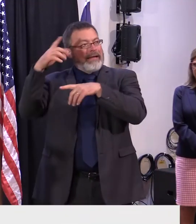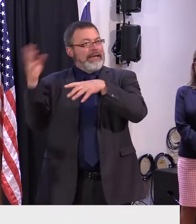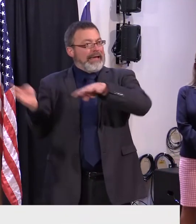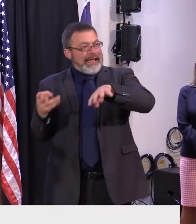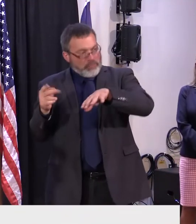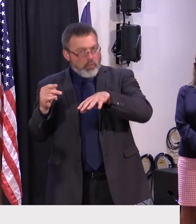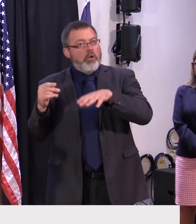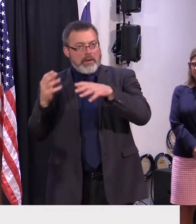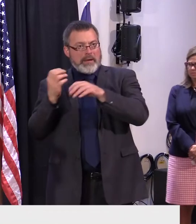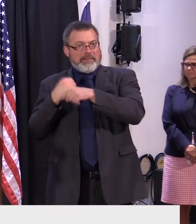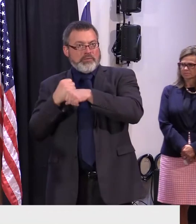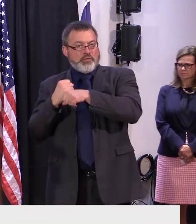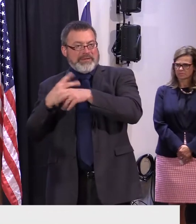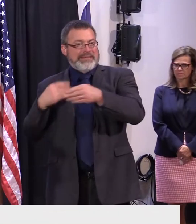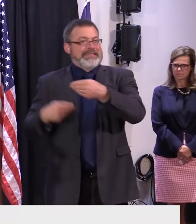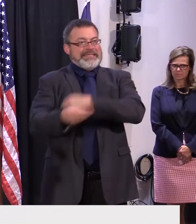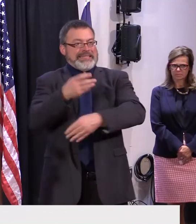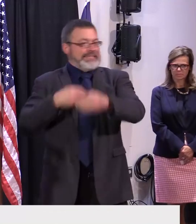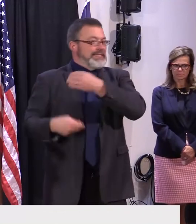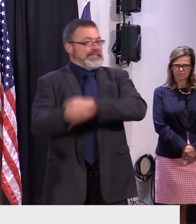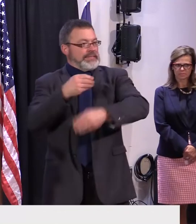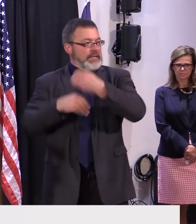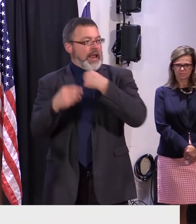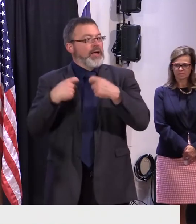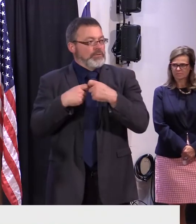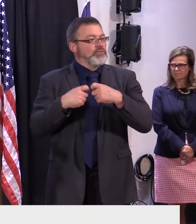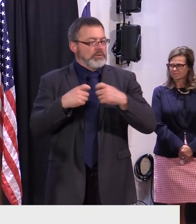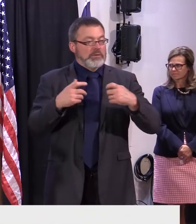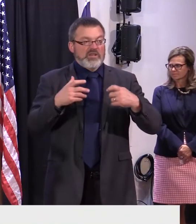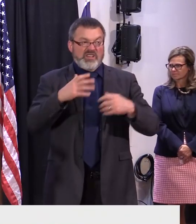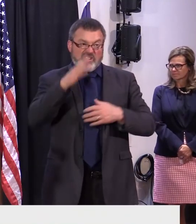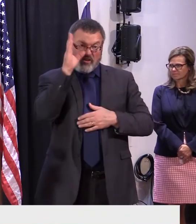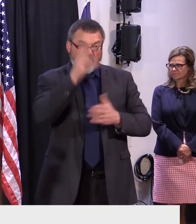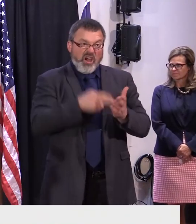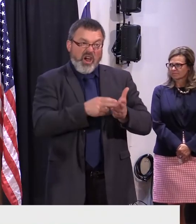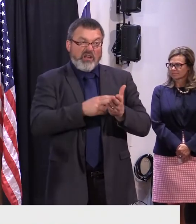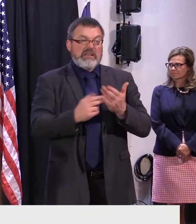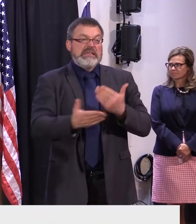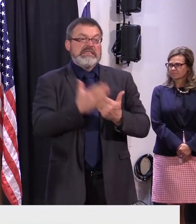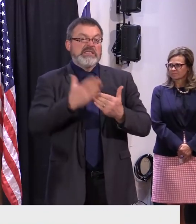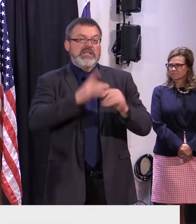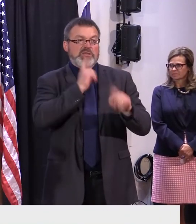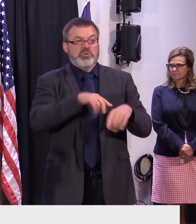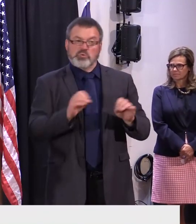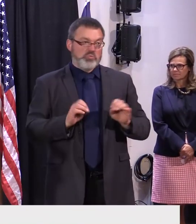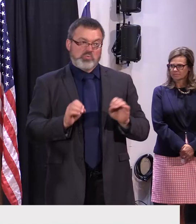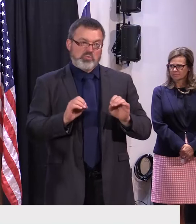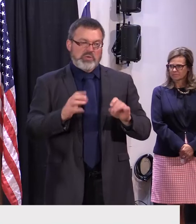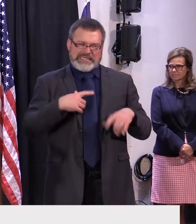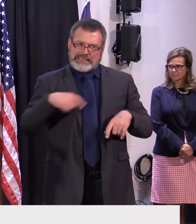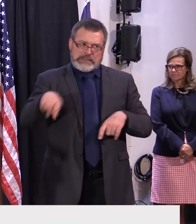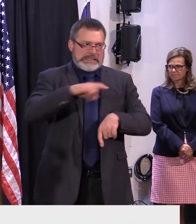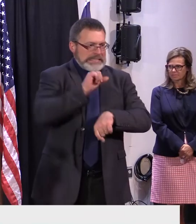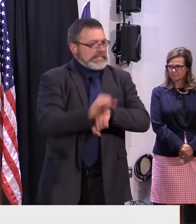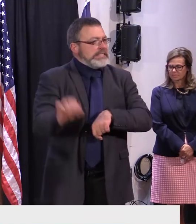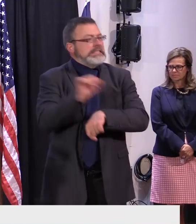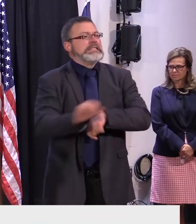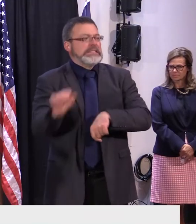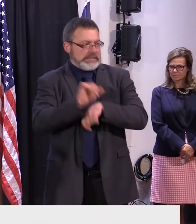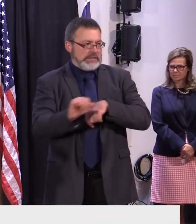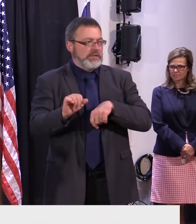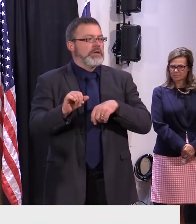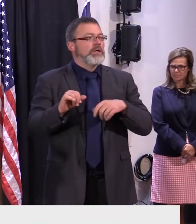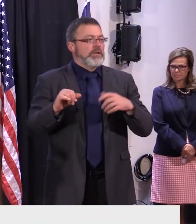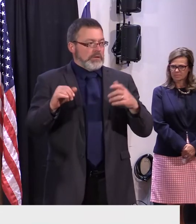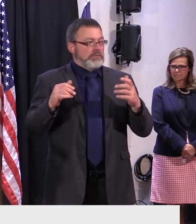of work to do uh in uh in terms of electrification uh and that's why i said before i i i'm not giving up on